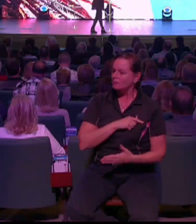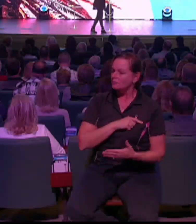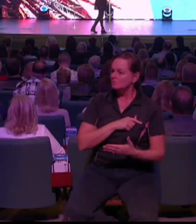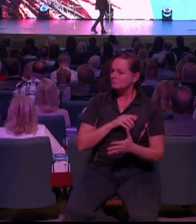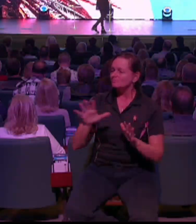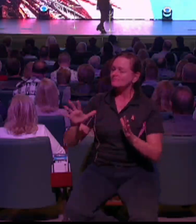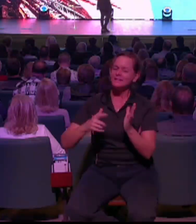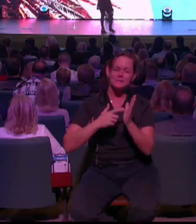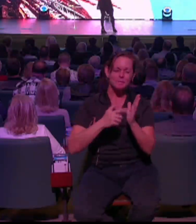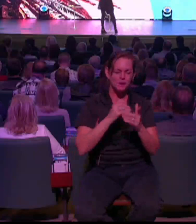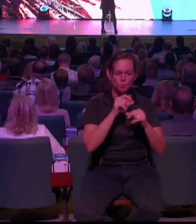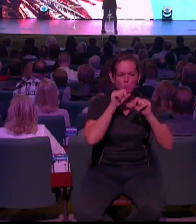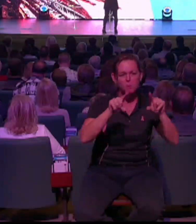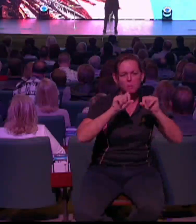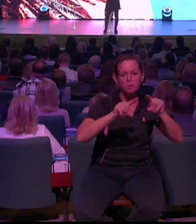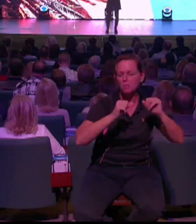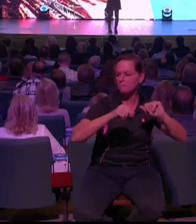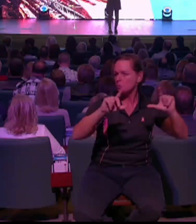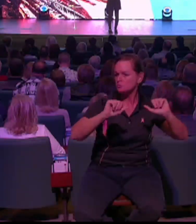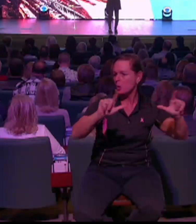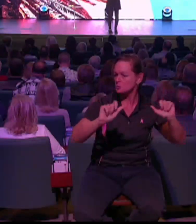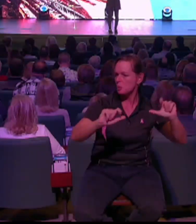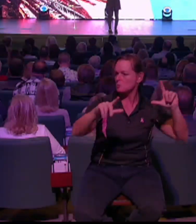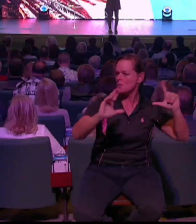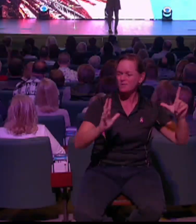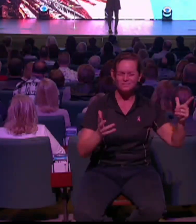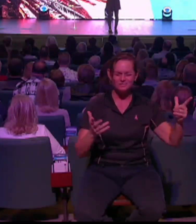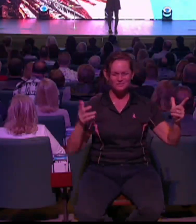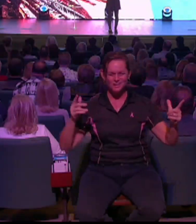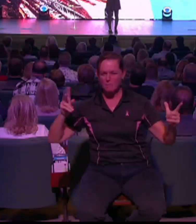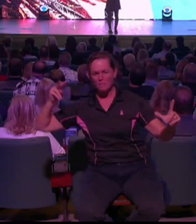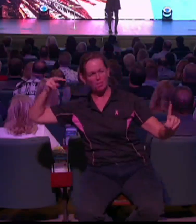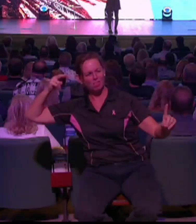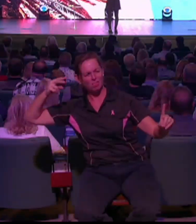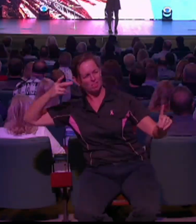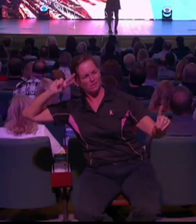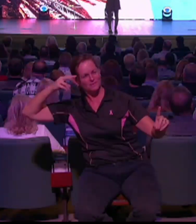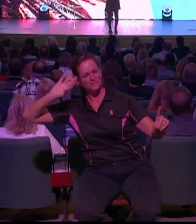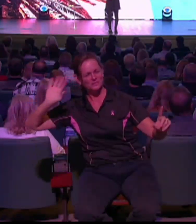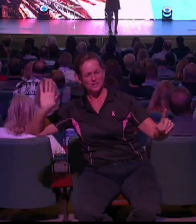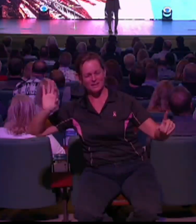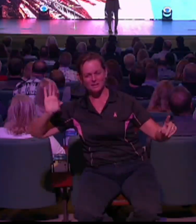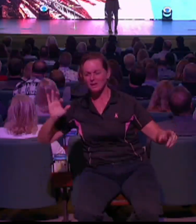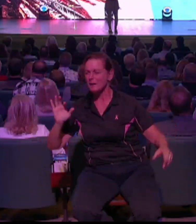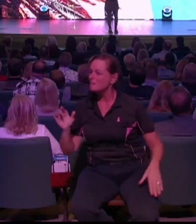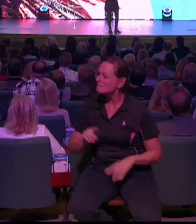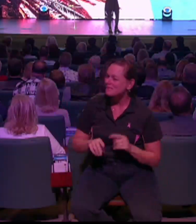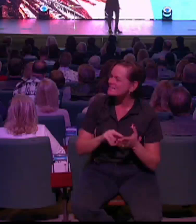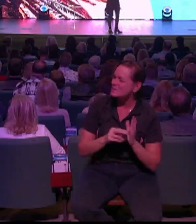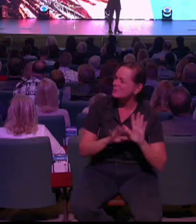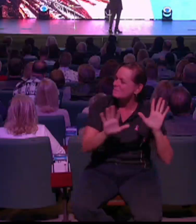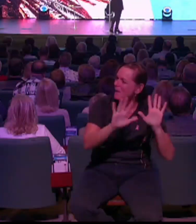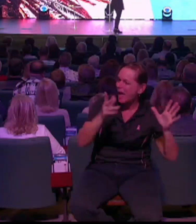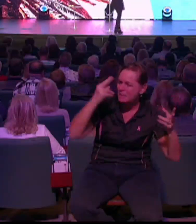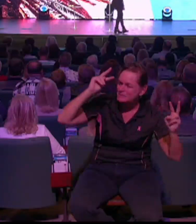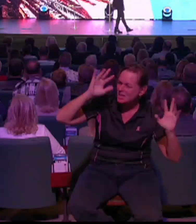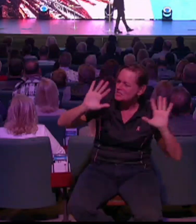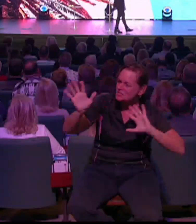I believe that this church is a gateway for Florida. I believe that God has